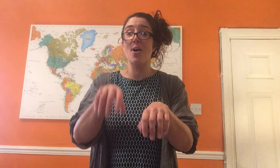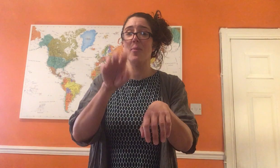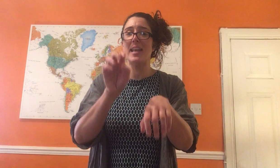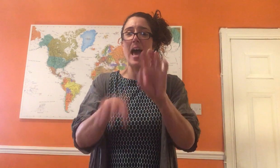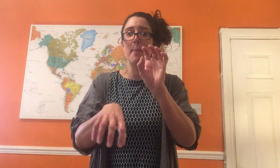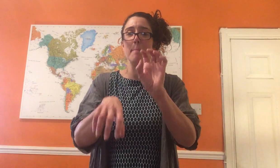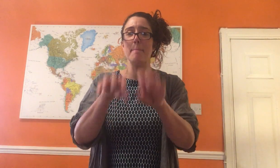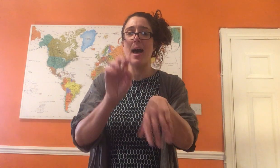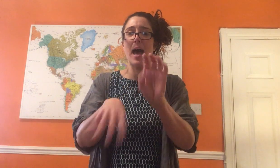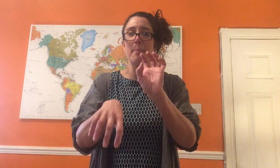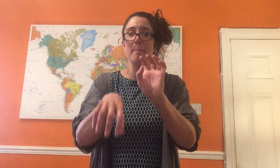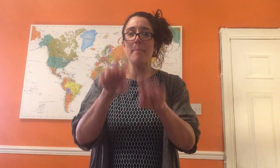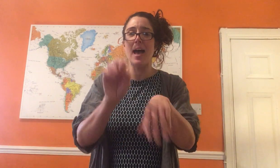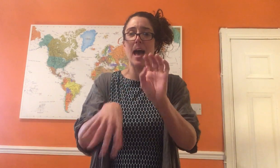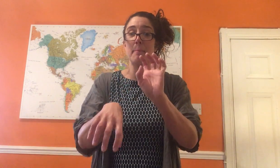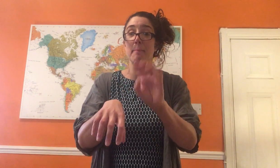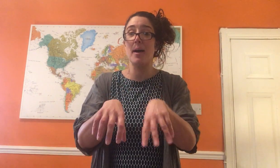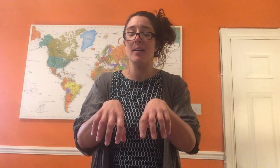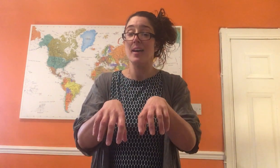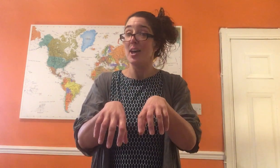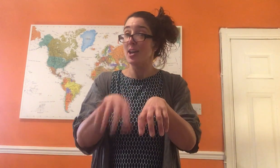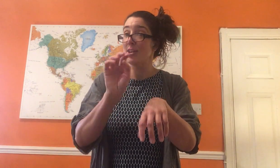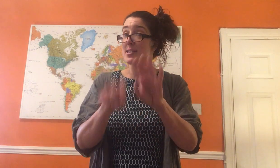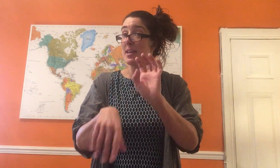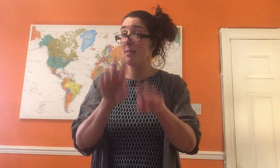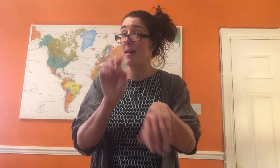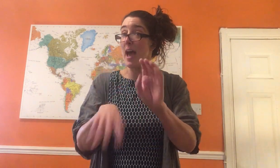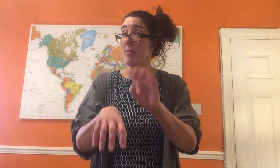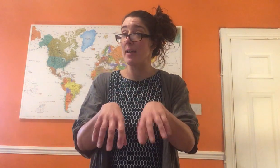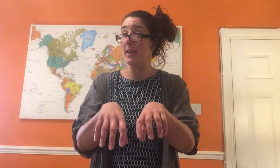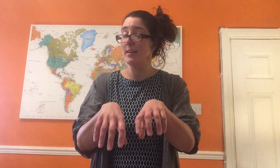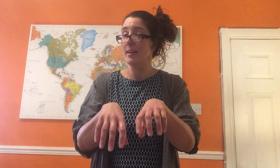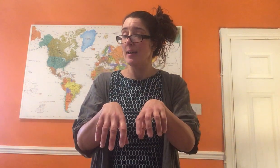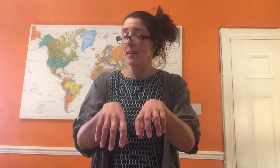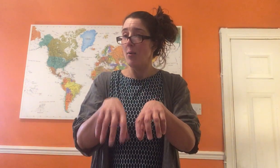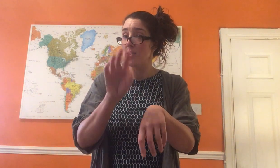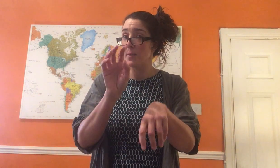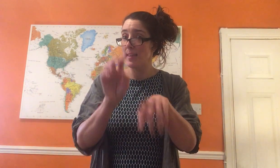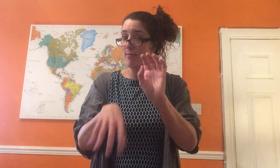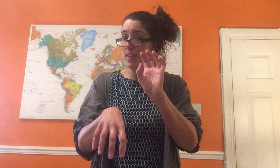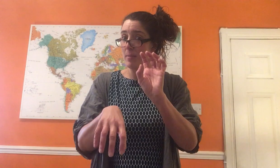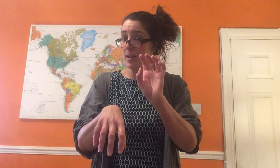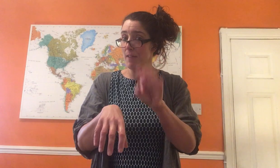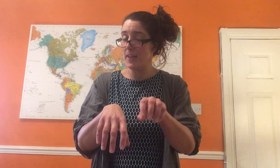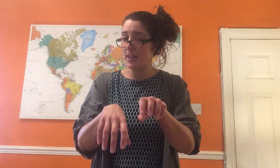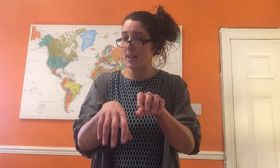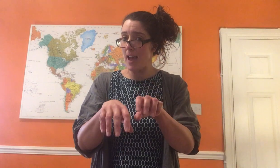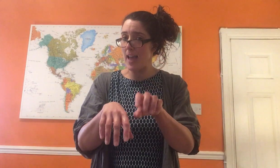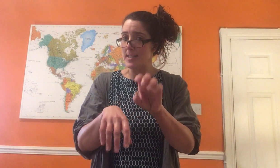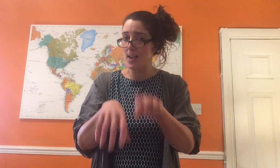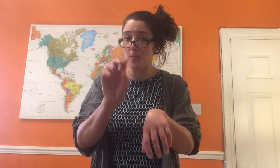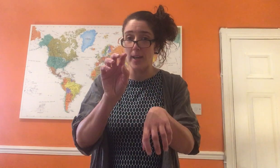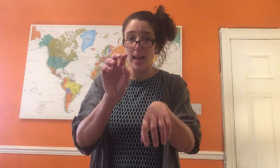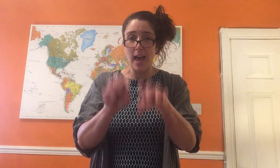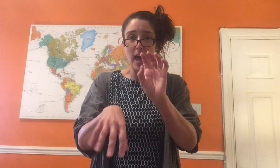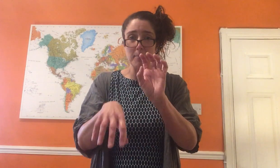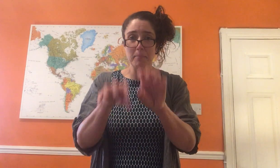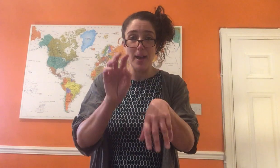going hammer, hammer, hammer. Can you see with our hammering, we're doing that rhythm in our hands, aren't we? Hammer,